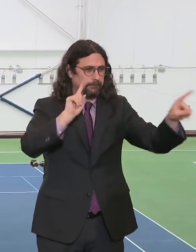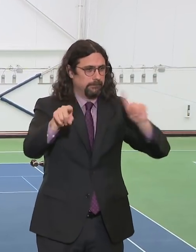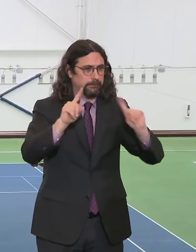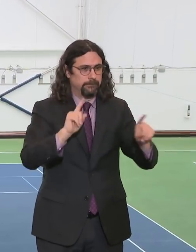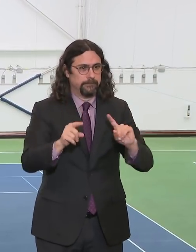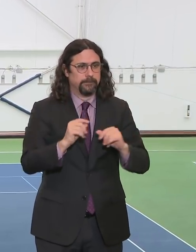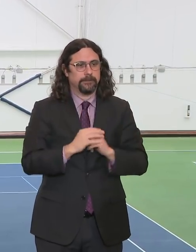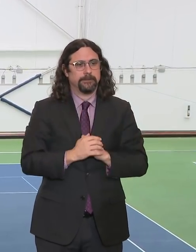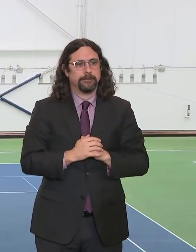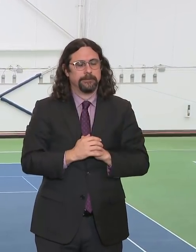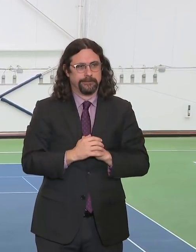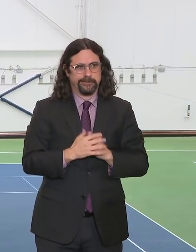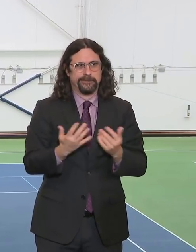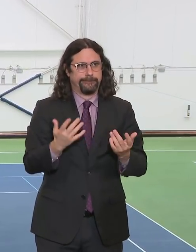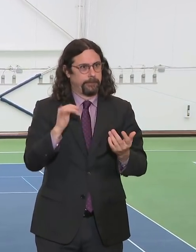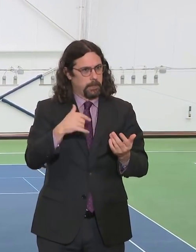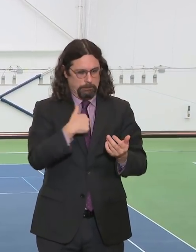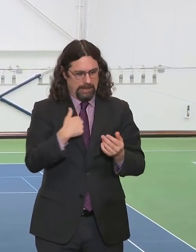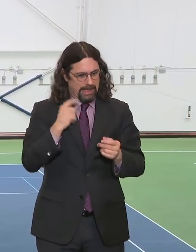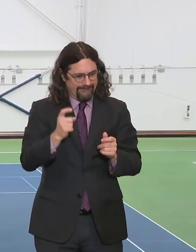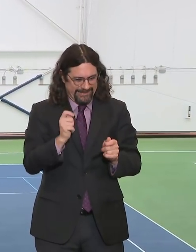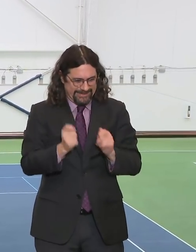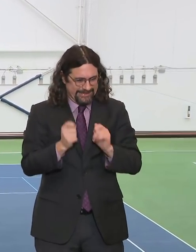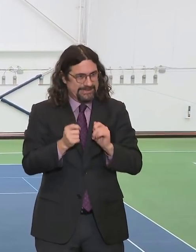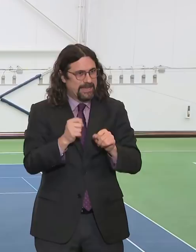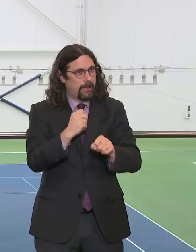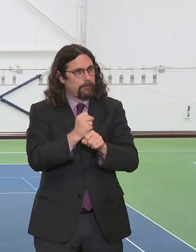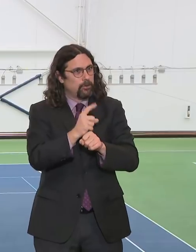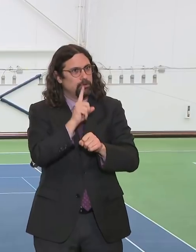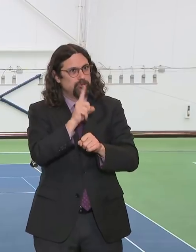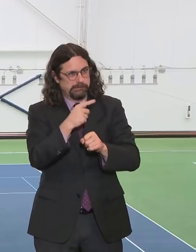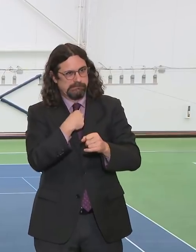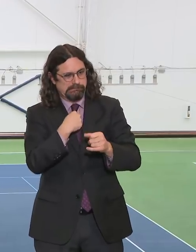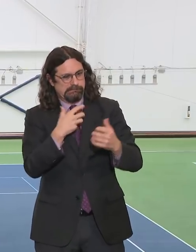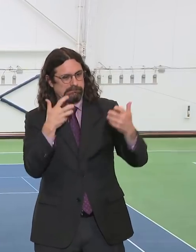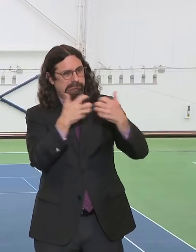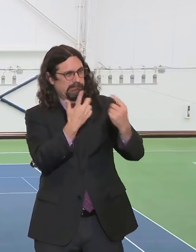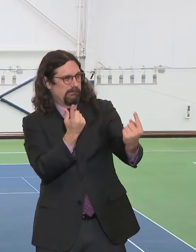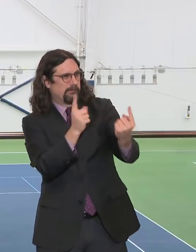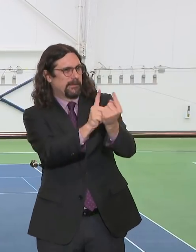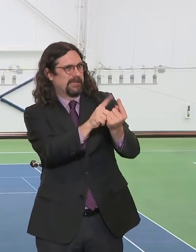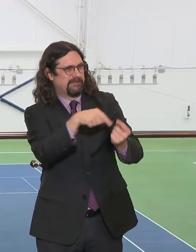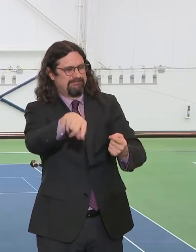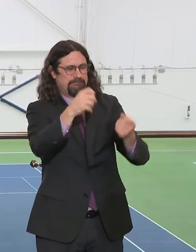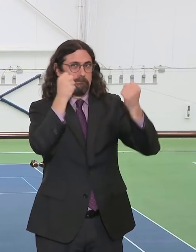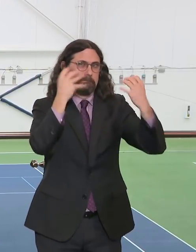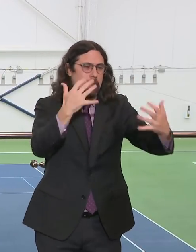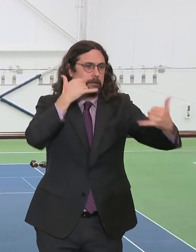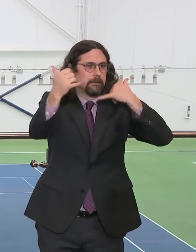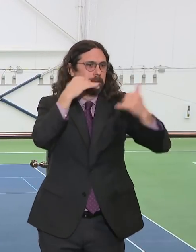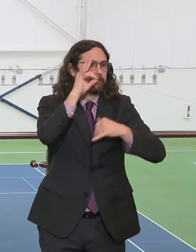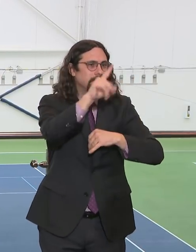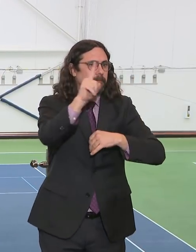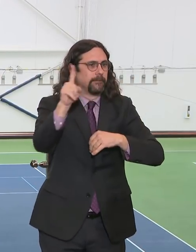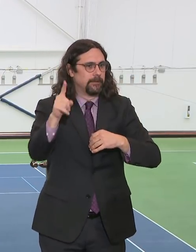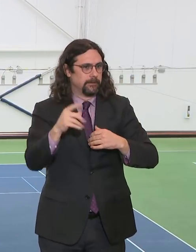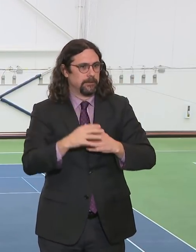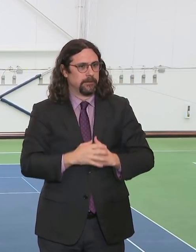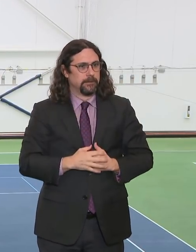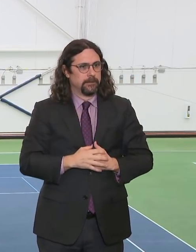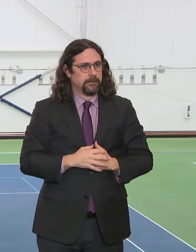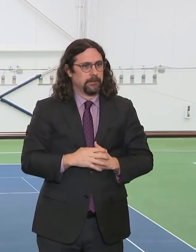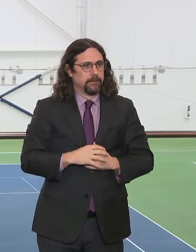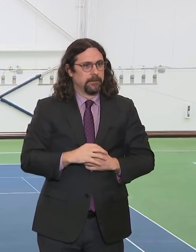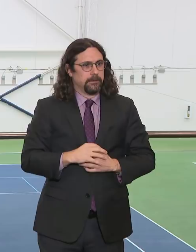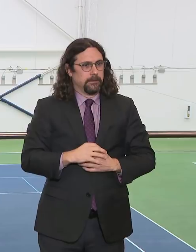were hoping the cavalry was coming. But I have to say, I am so moved and so appreciative to the federal government with how they move so